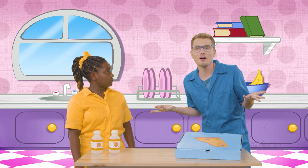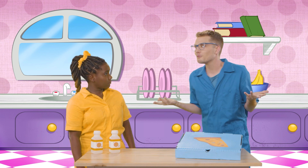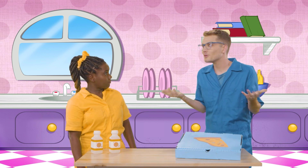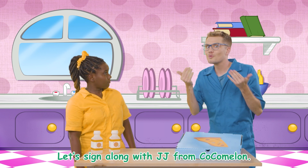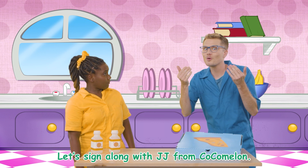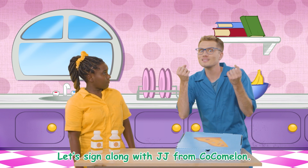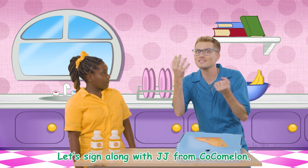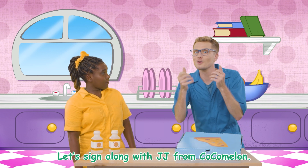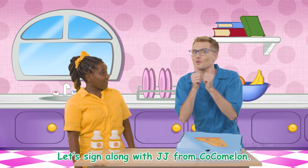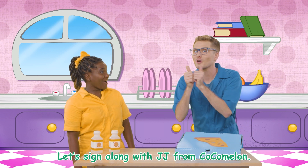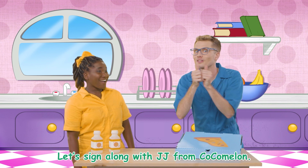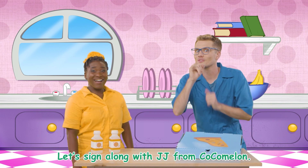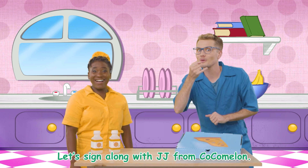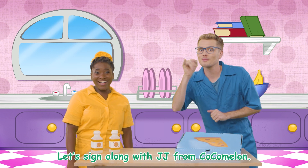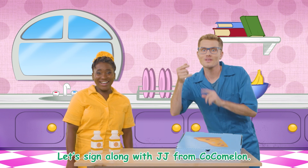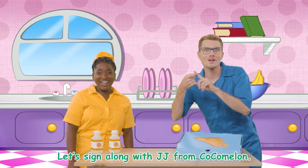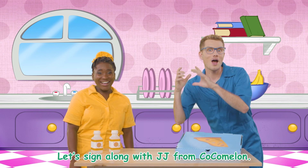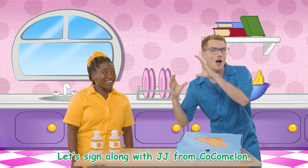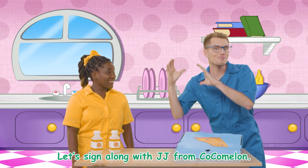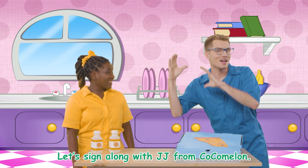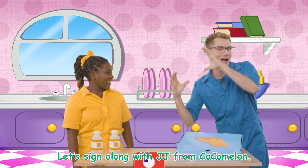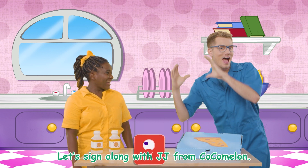Let's sign along with JJ from Cocomelon.